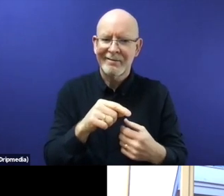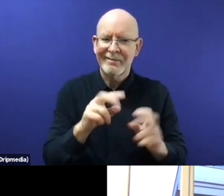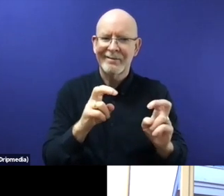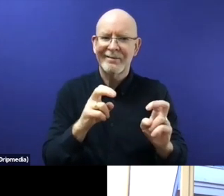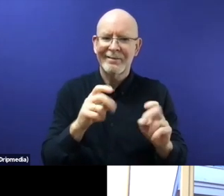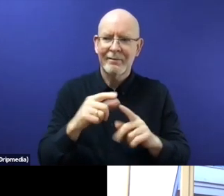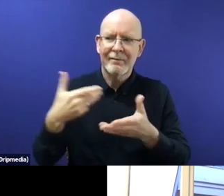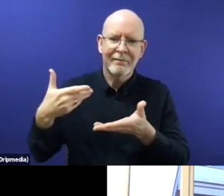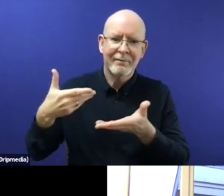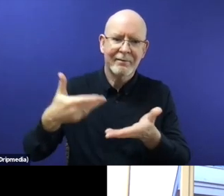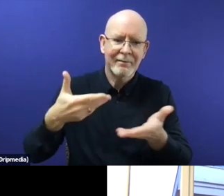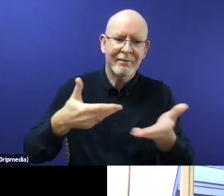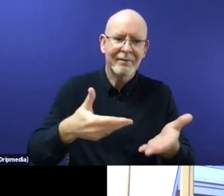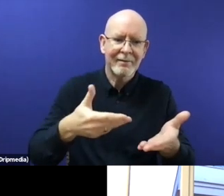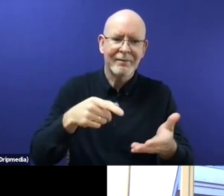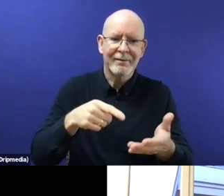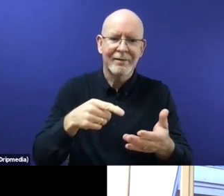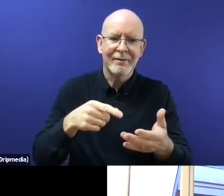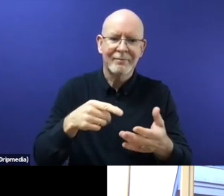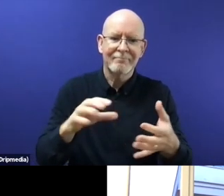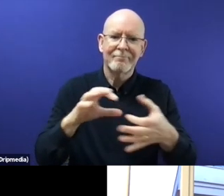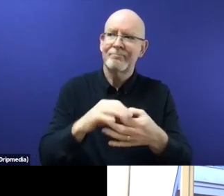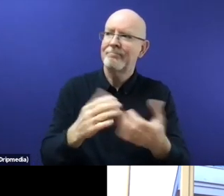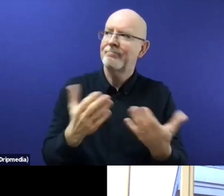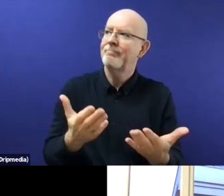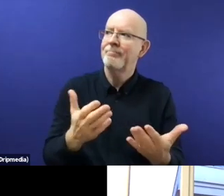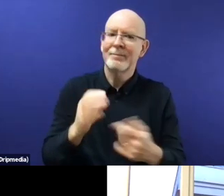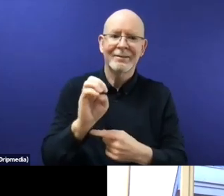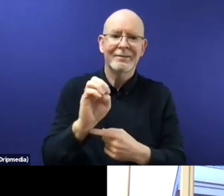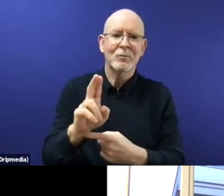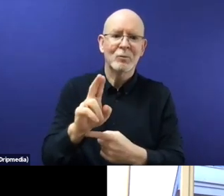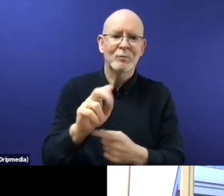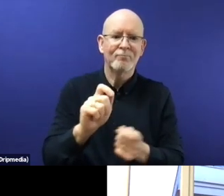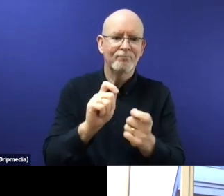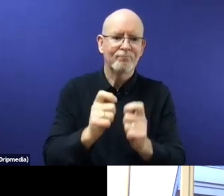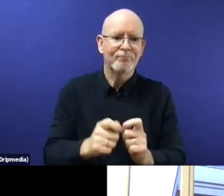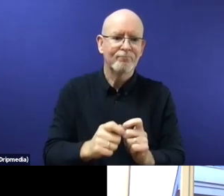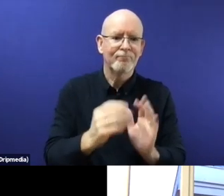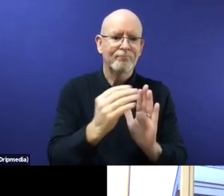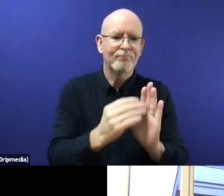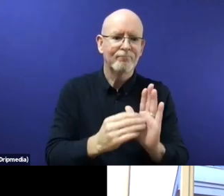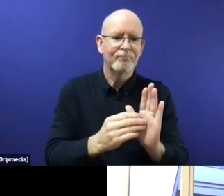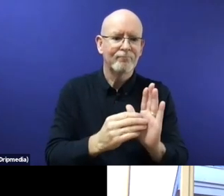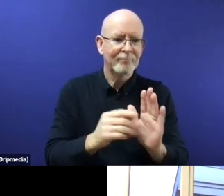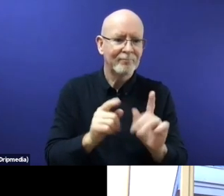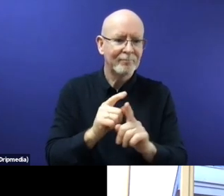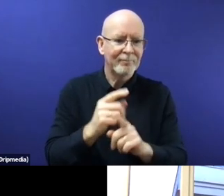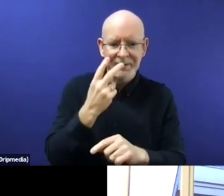the Global Compact tell us about the impact of this model of